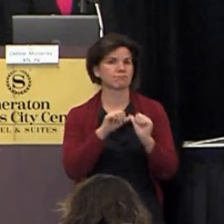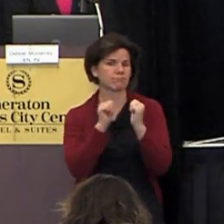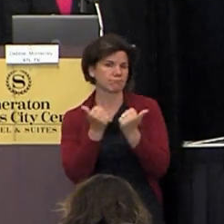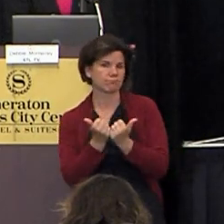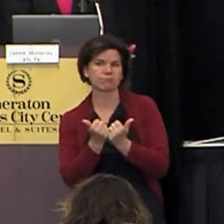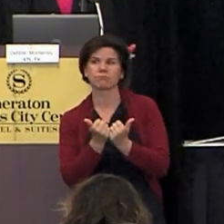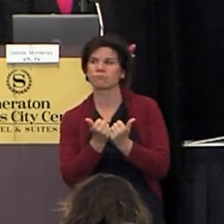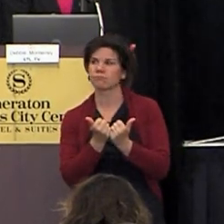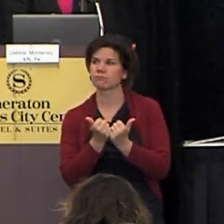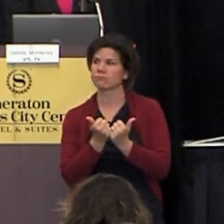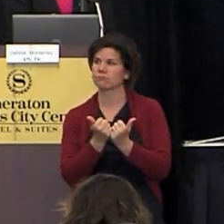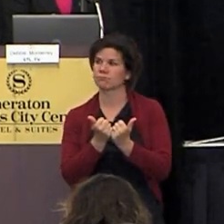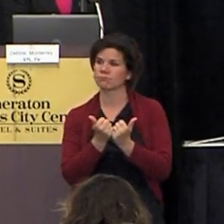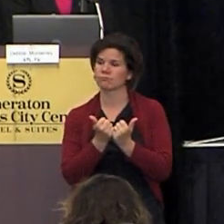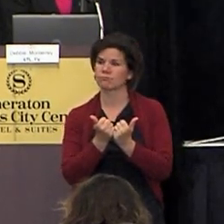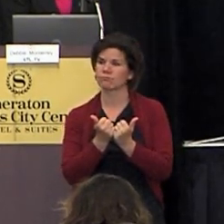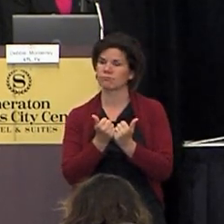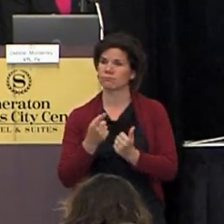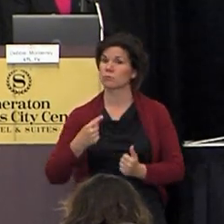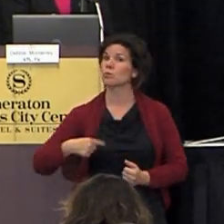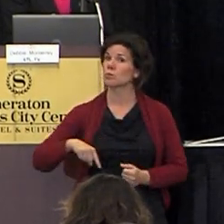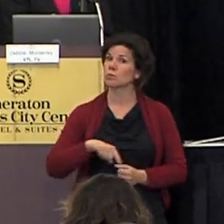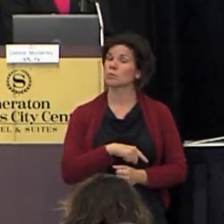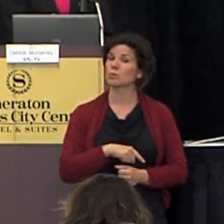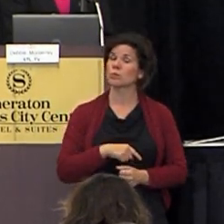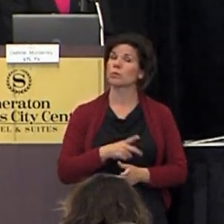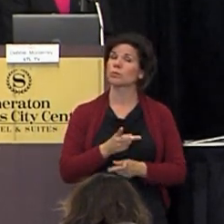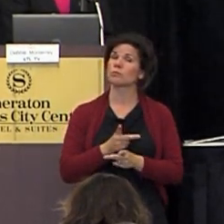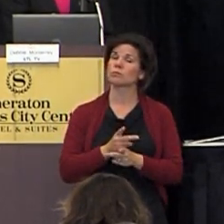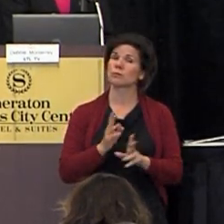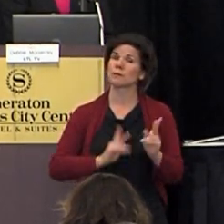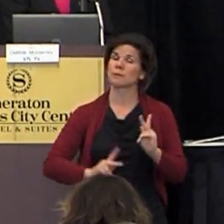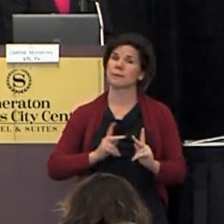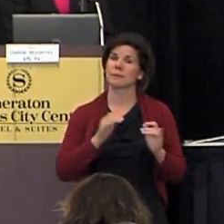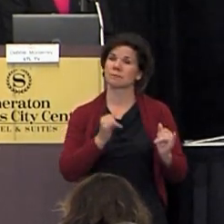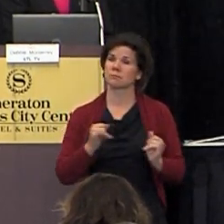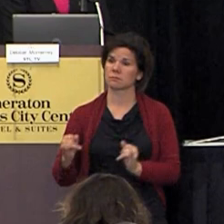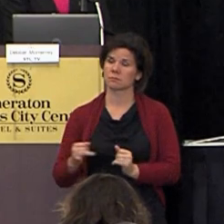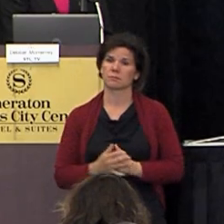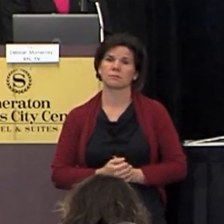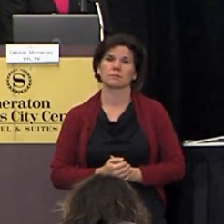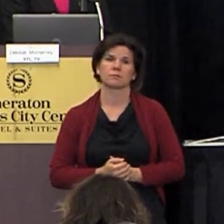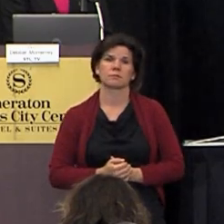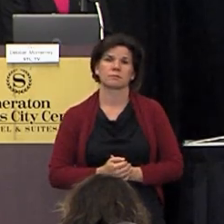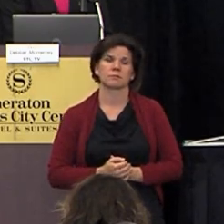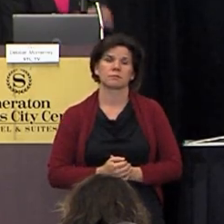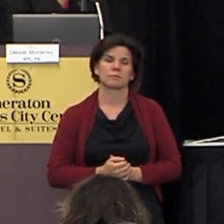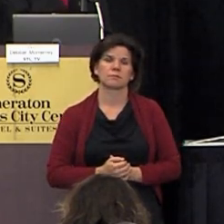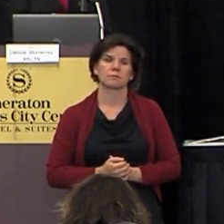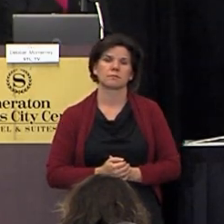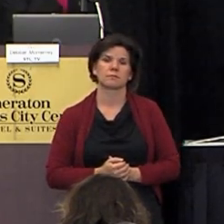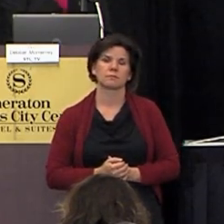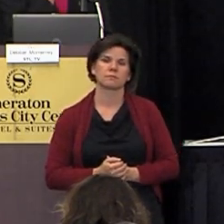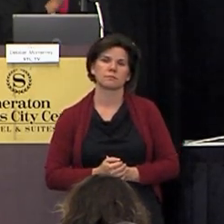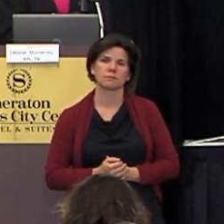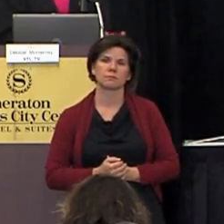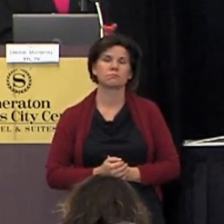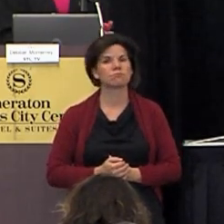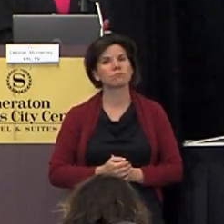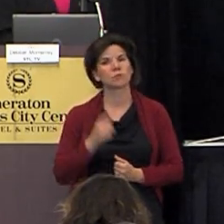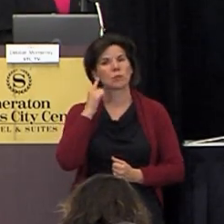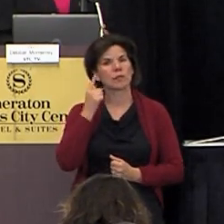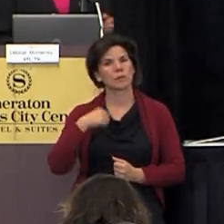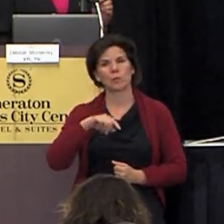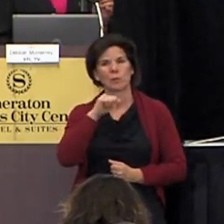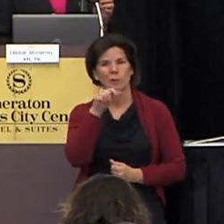that that you know we we do treat people as individuals we we i would like to think we